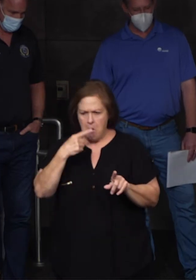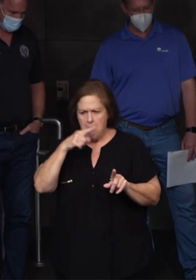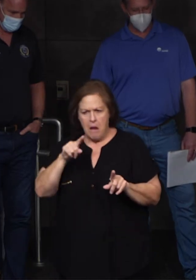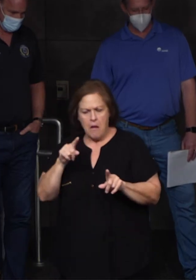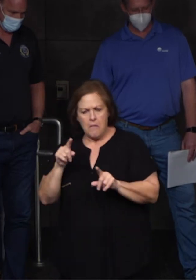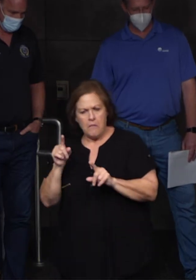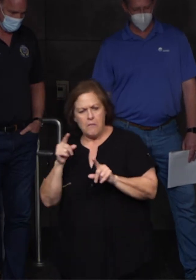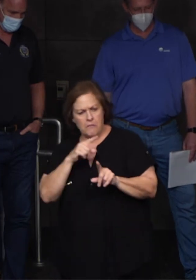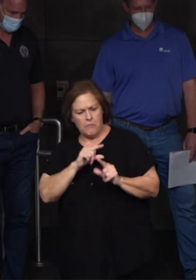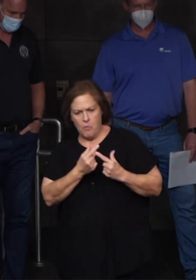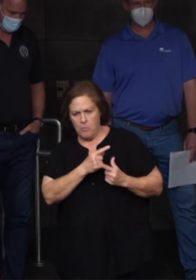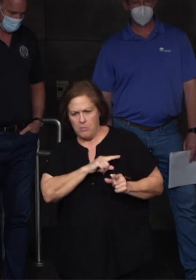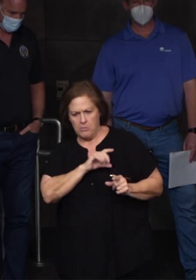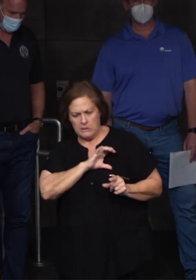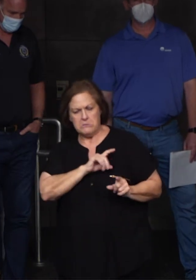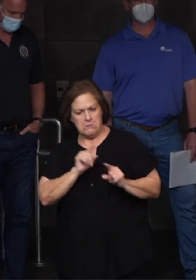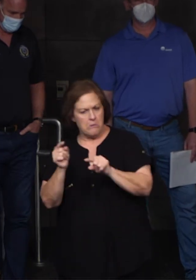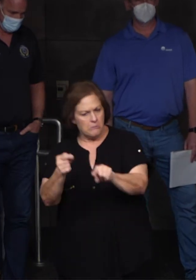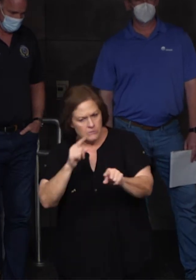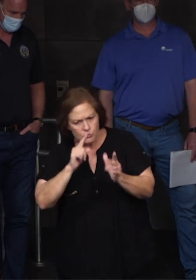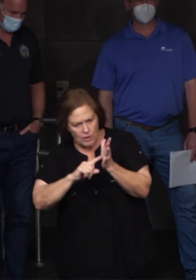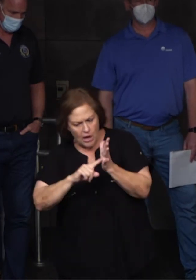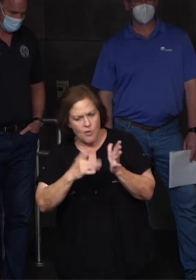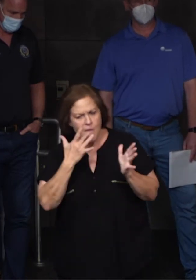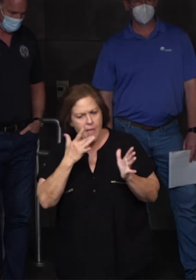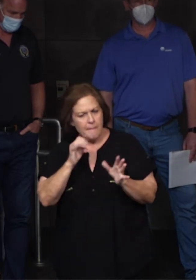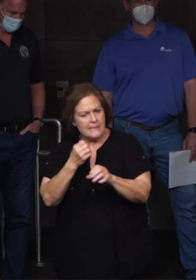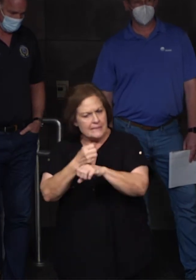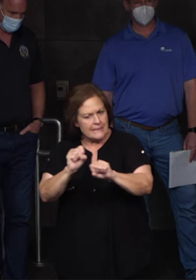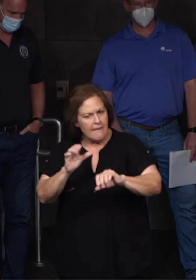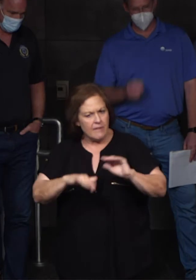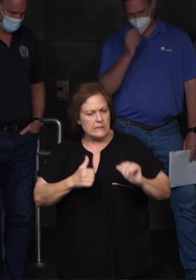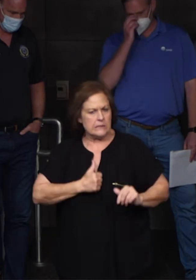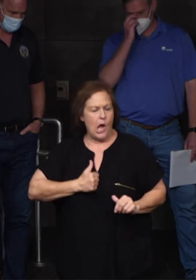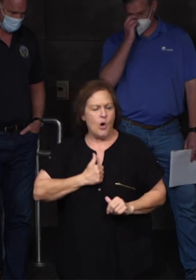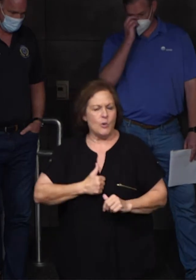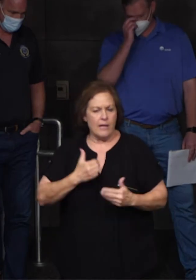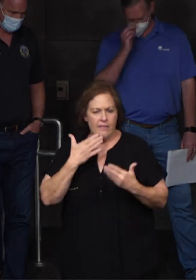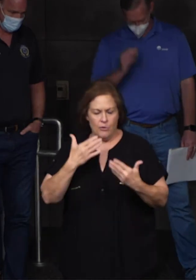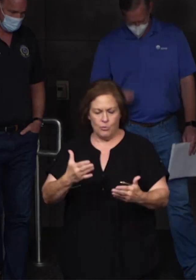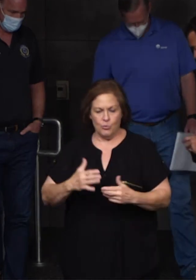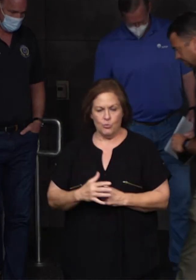them, so that way you don't have to do so. We'd rather be safe than sour. Appreciate it. Thank you.